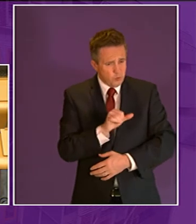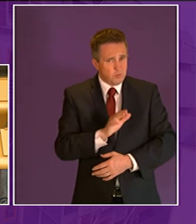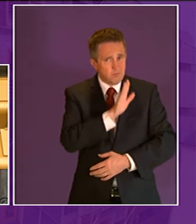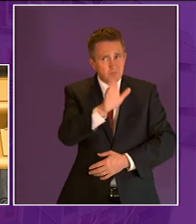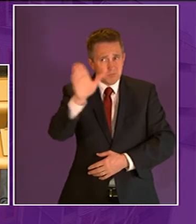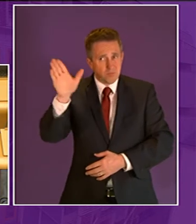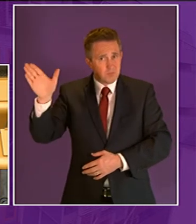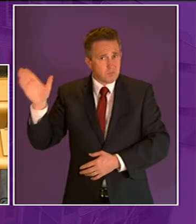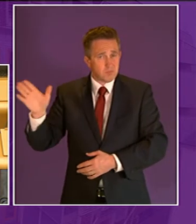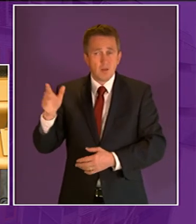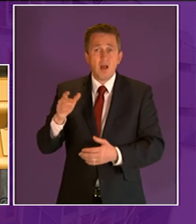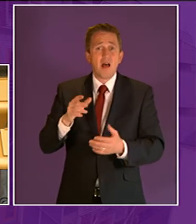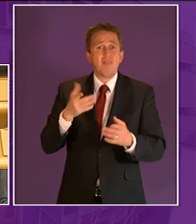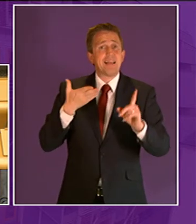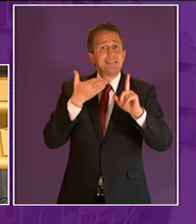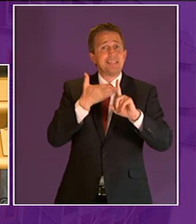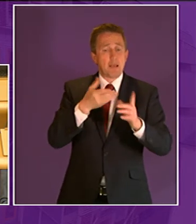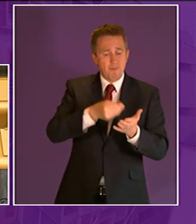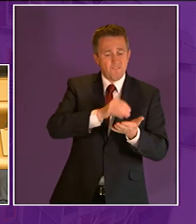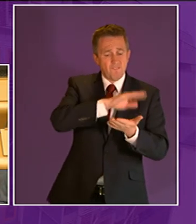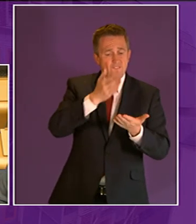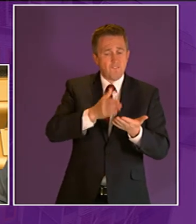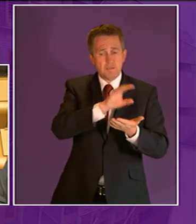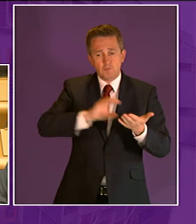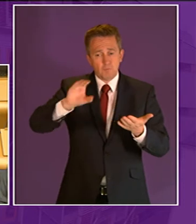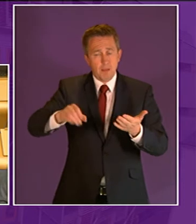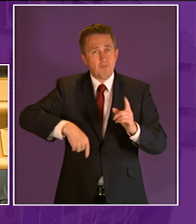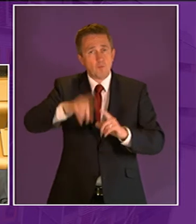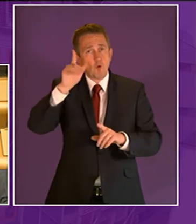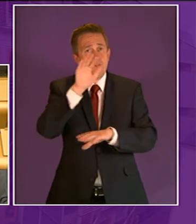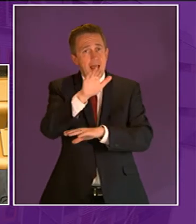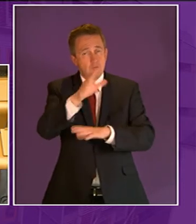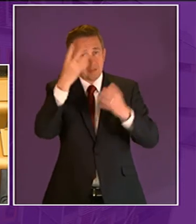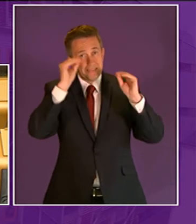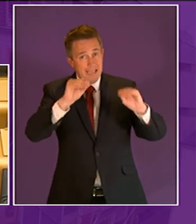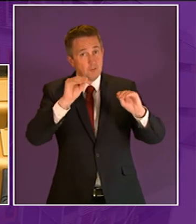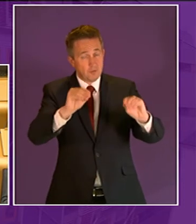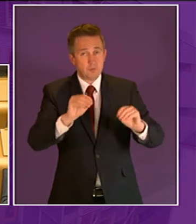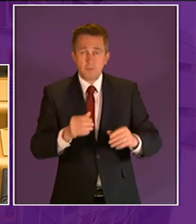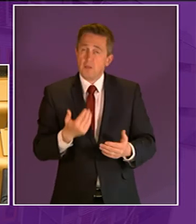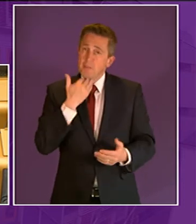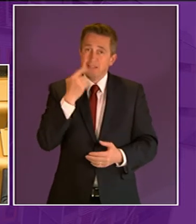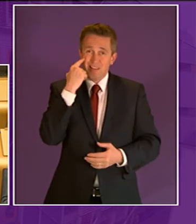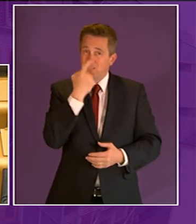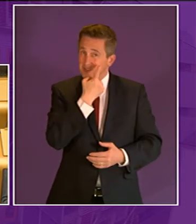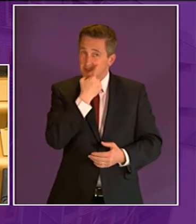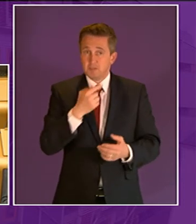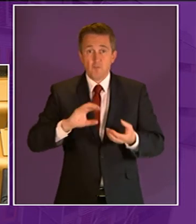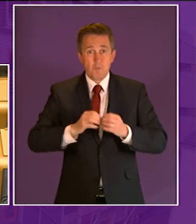attainment funding to support outdoor education and there is a solid case for making this happen and there are